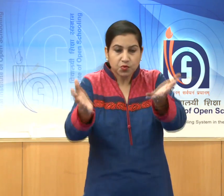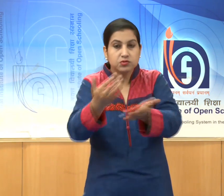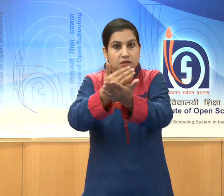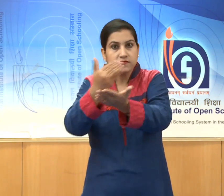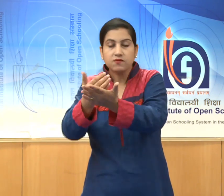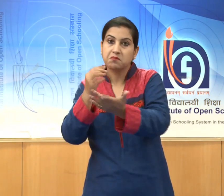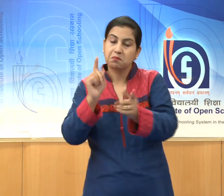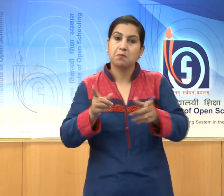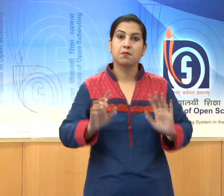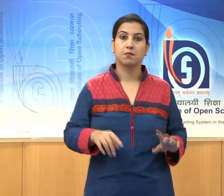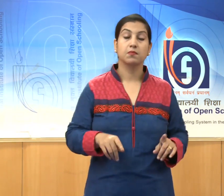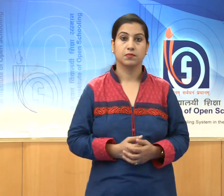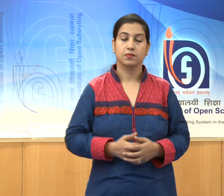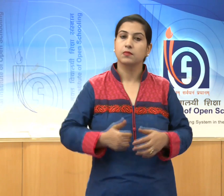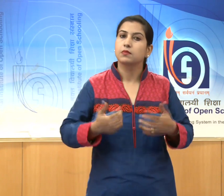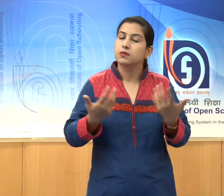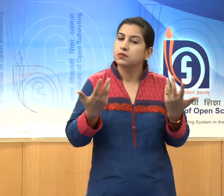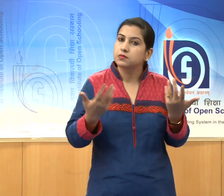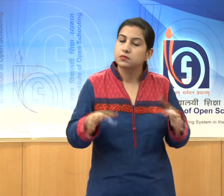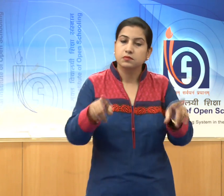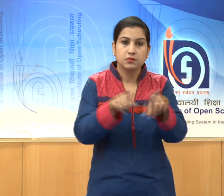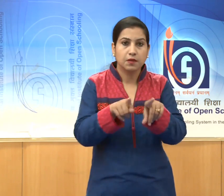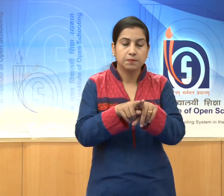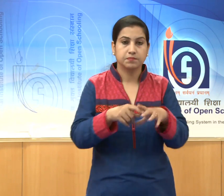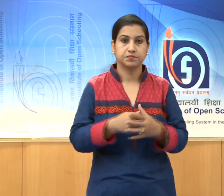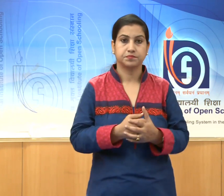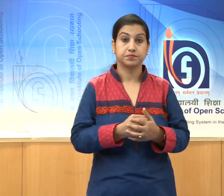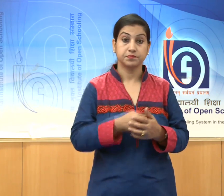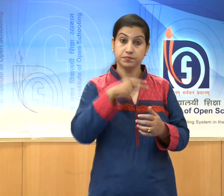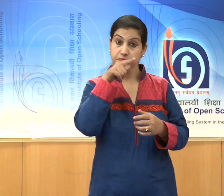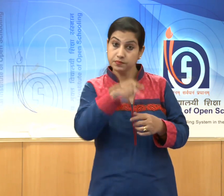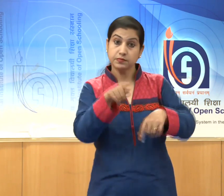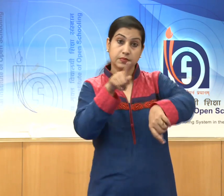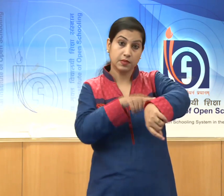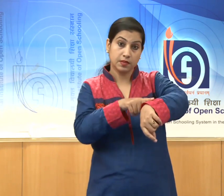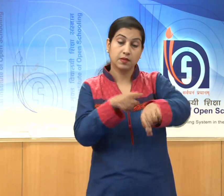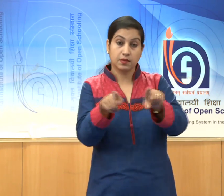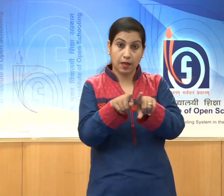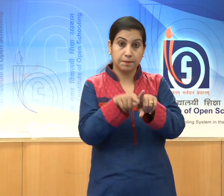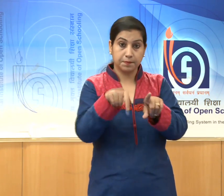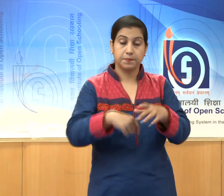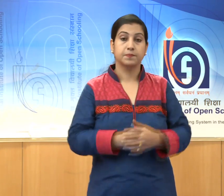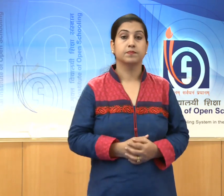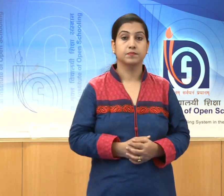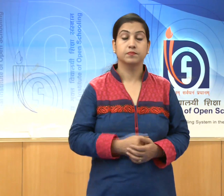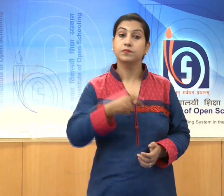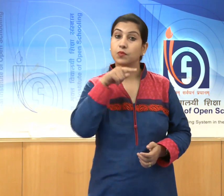Ashoka, under the Imperial Guptas, there occurred